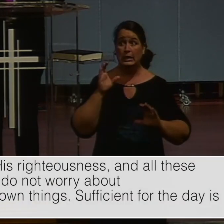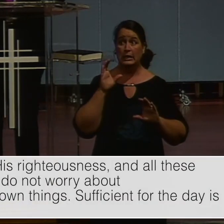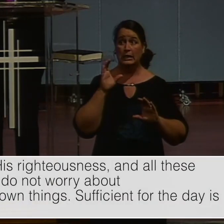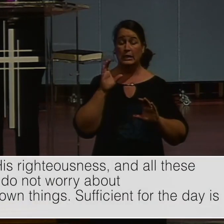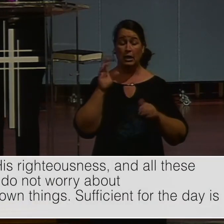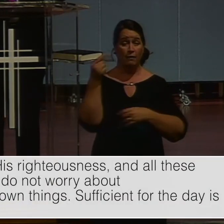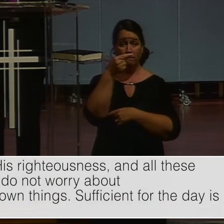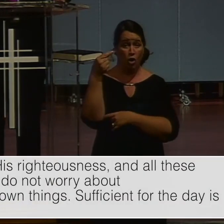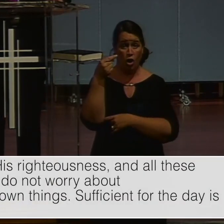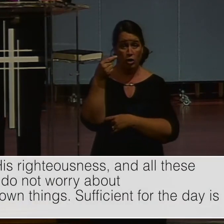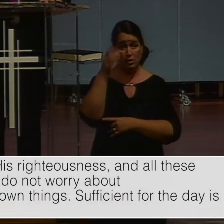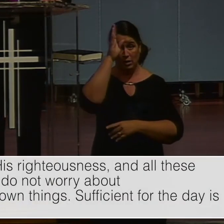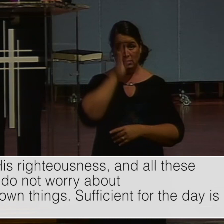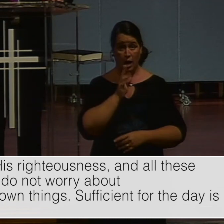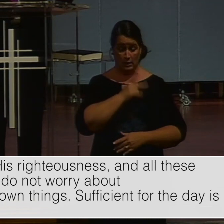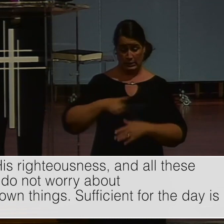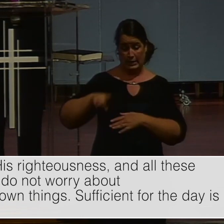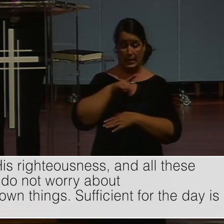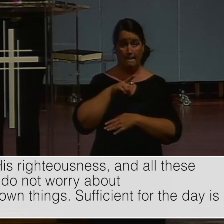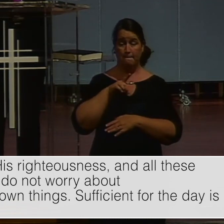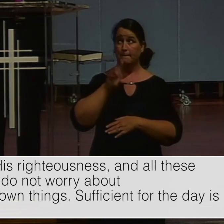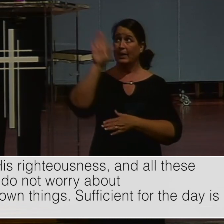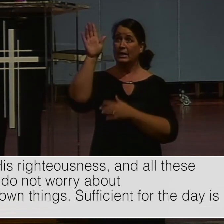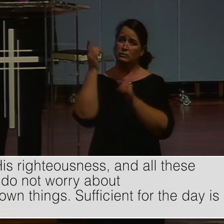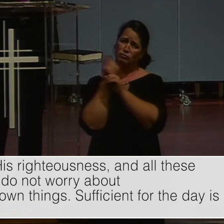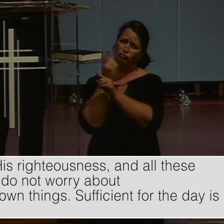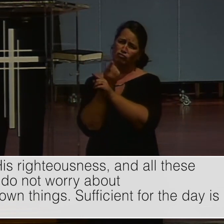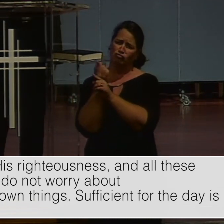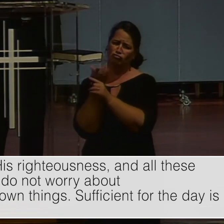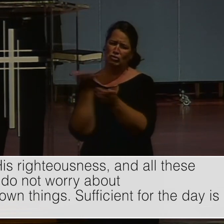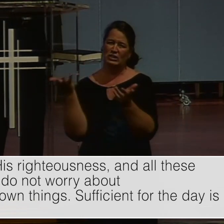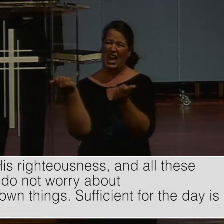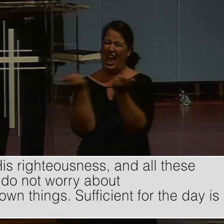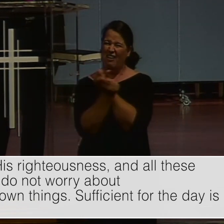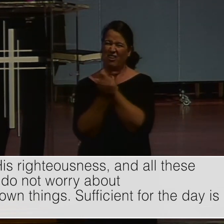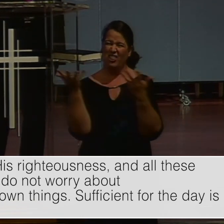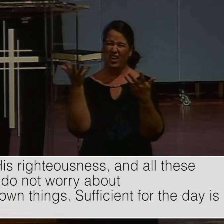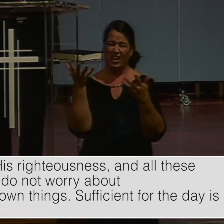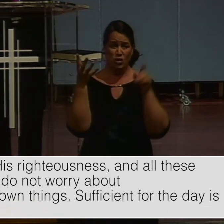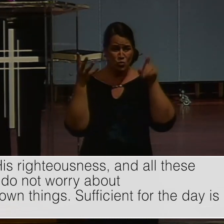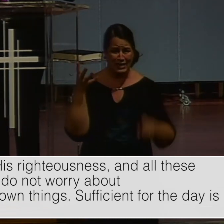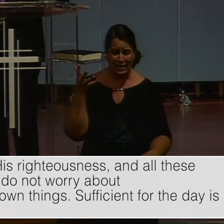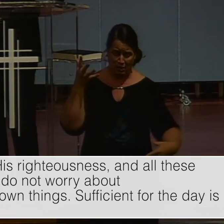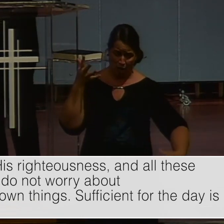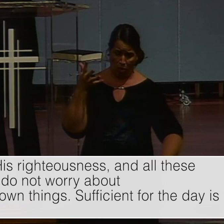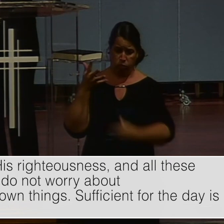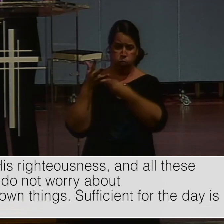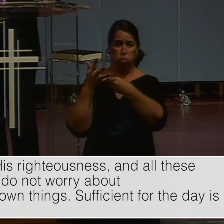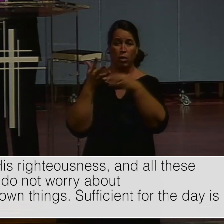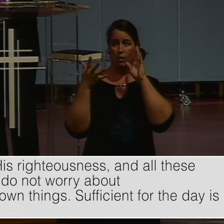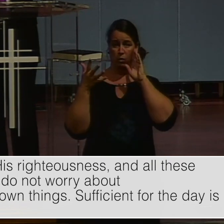the kingdom of God, Matthew 6, 33, and his righteousness and all these things. Jesus was talking in the context